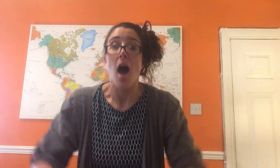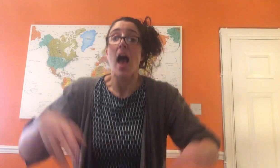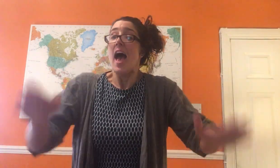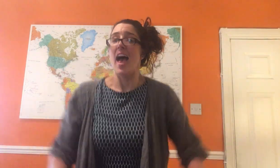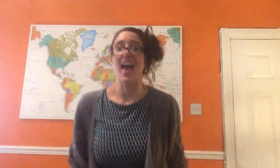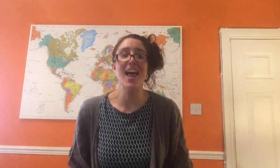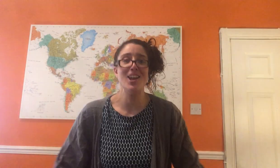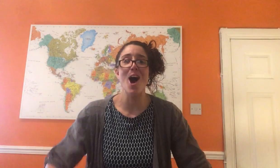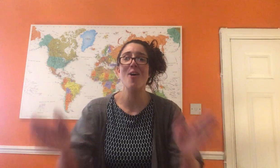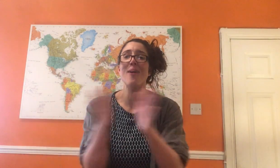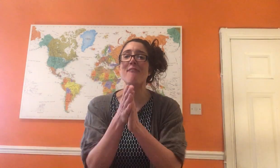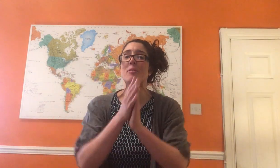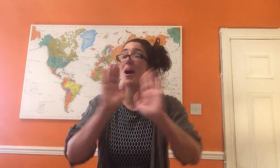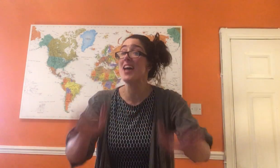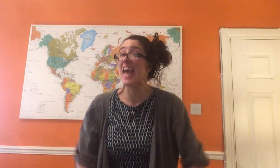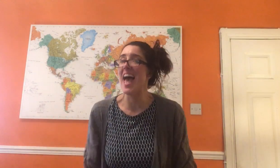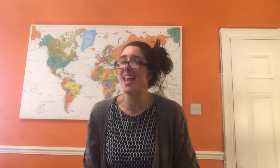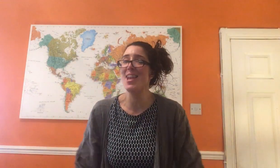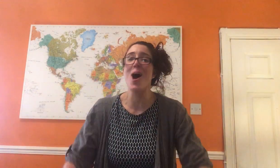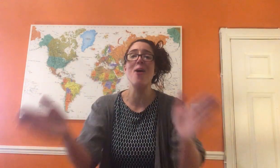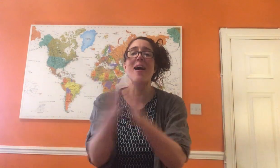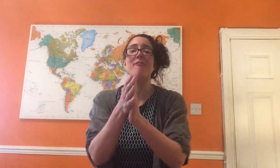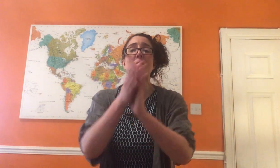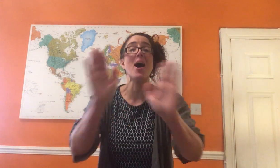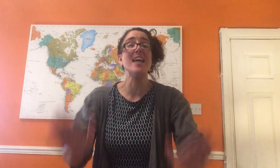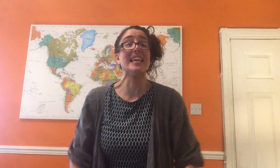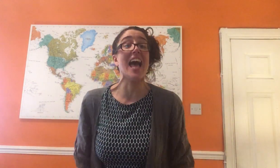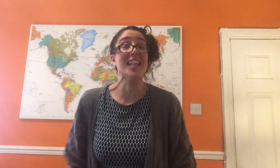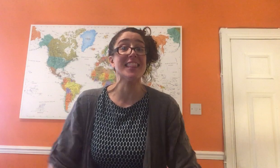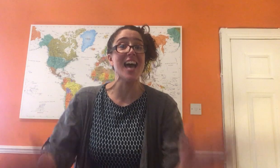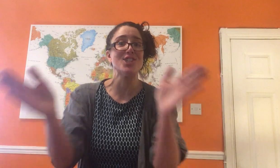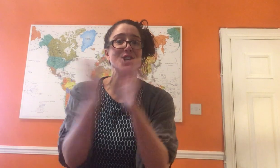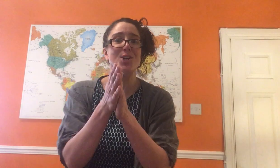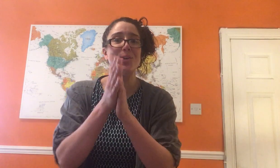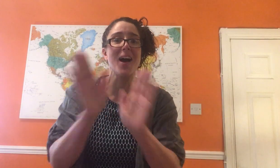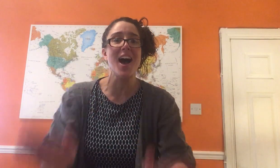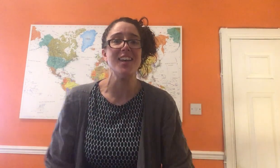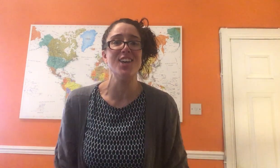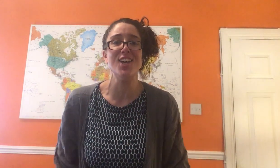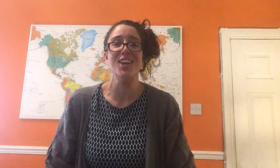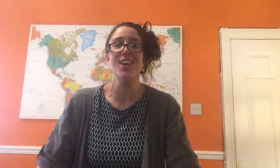Hello everybody, glad that you are here.